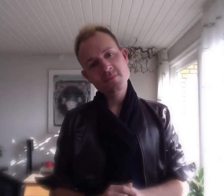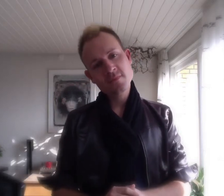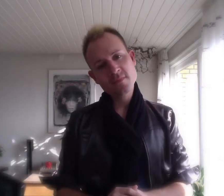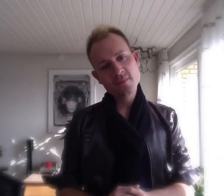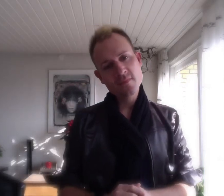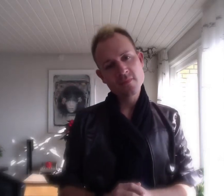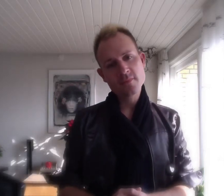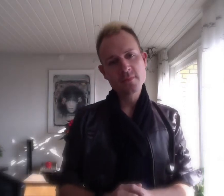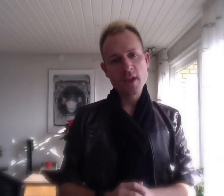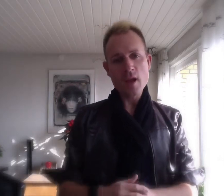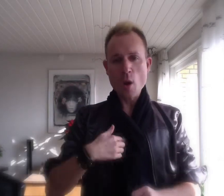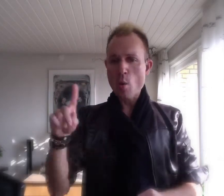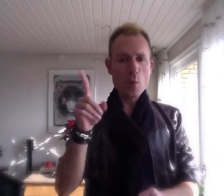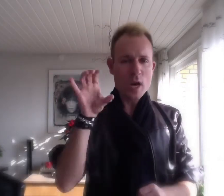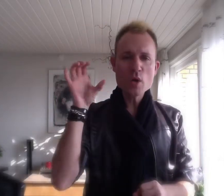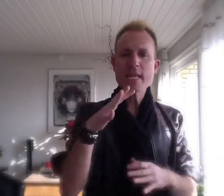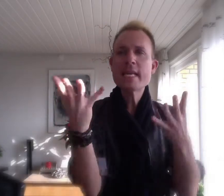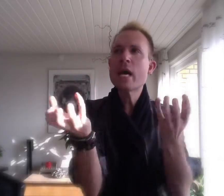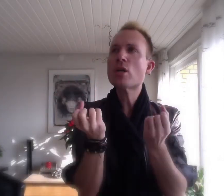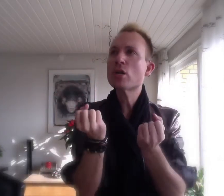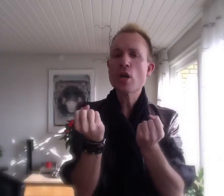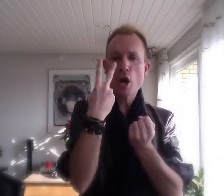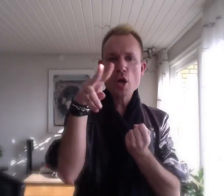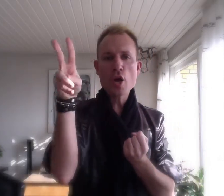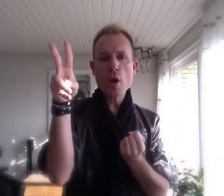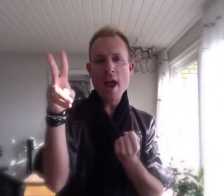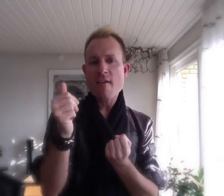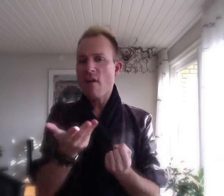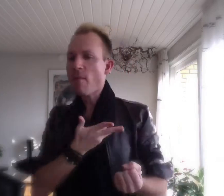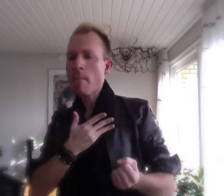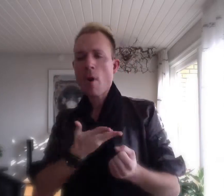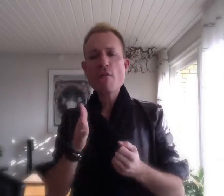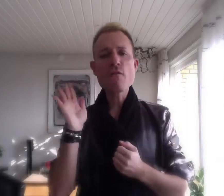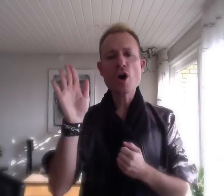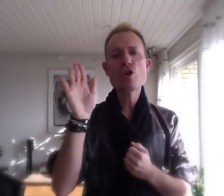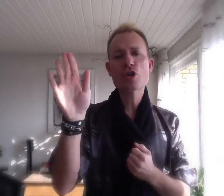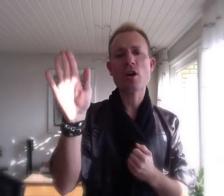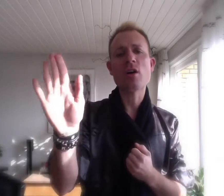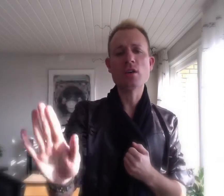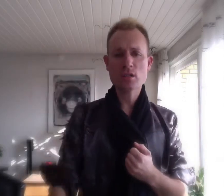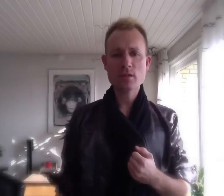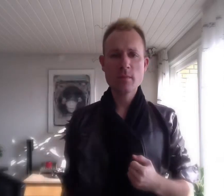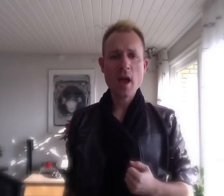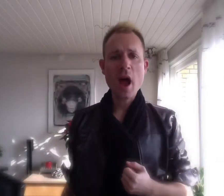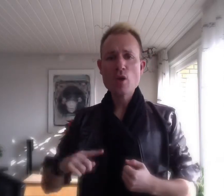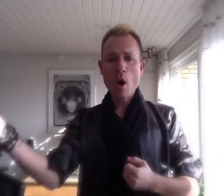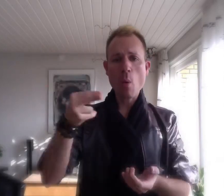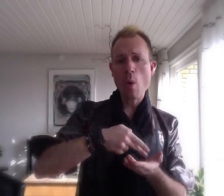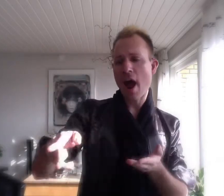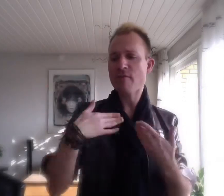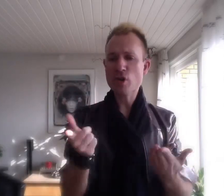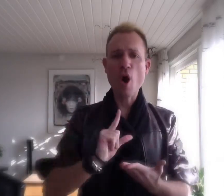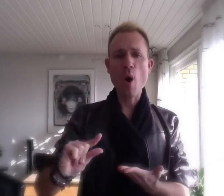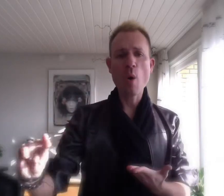I don't really need to look Very much further I don't wanna have to go